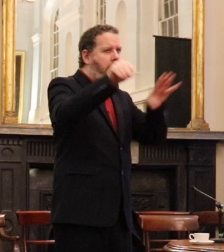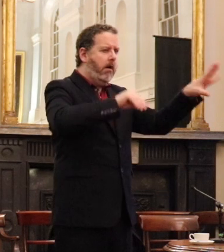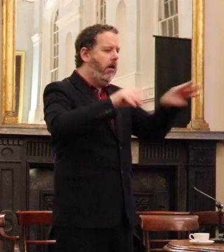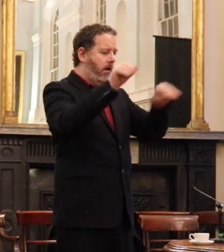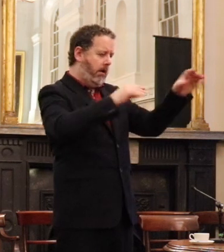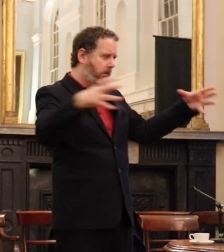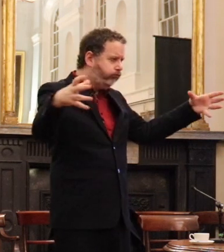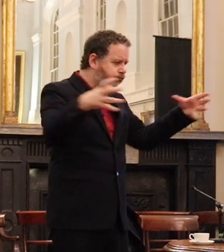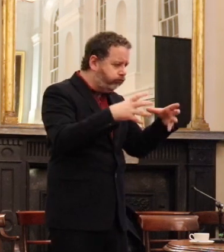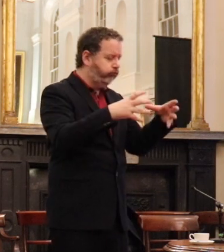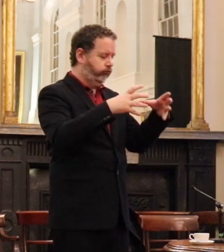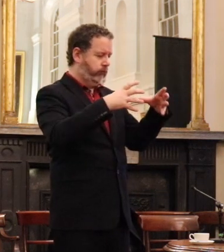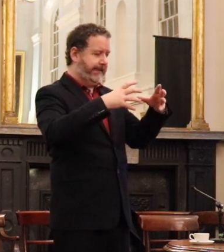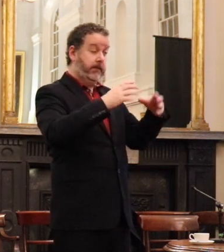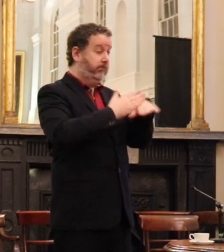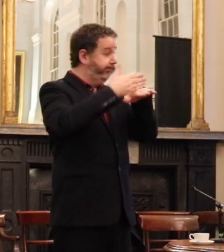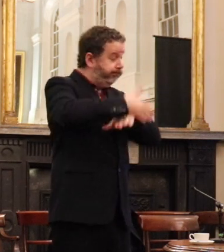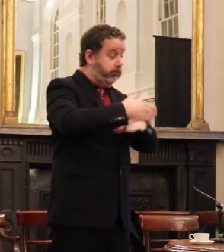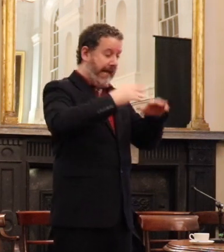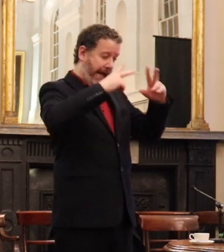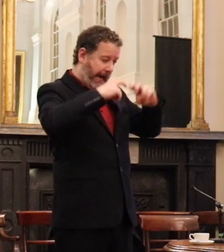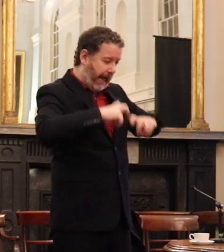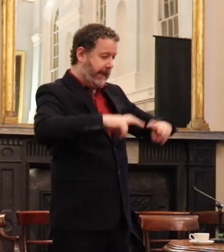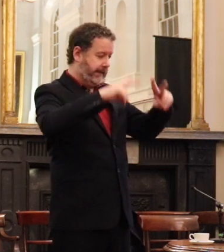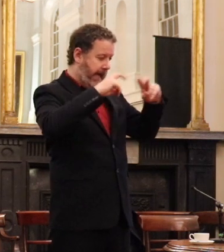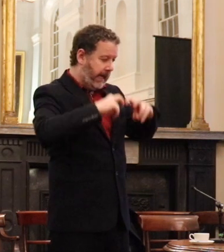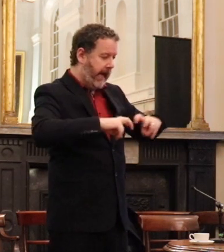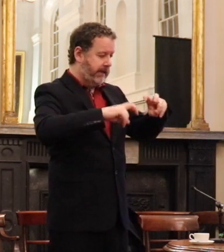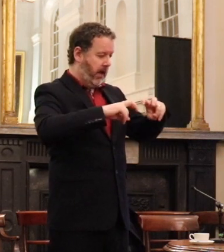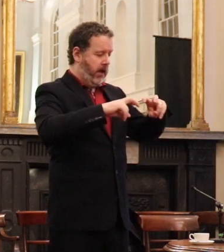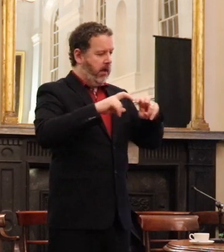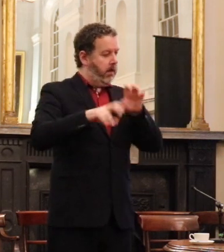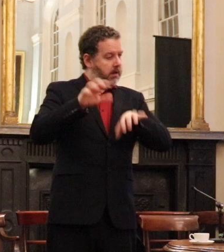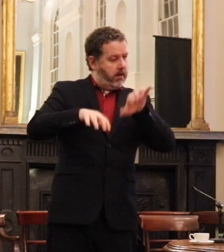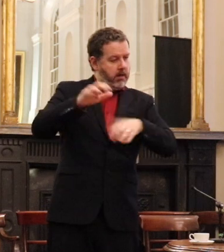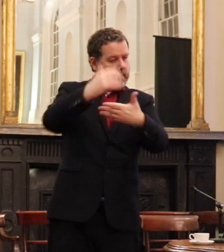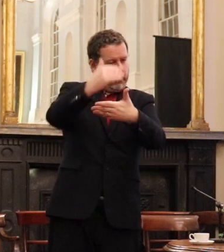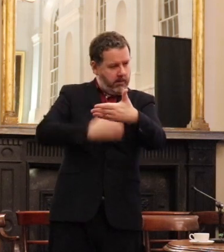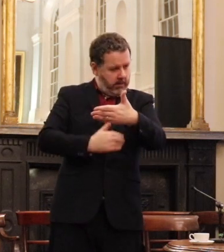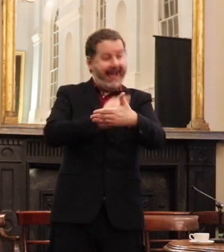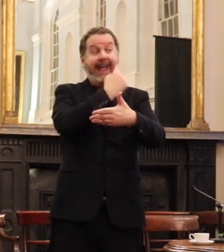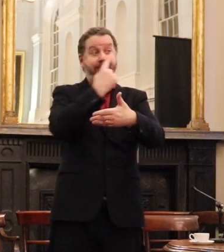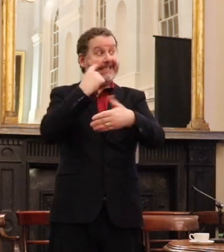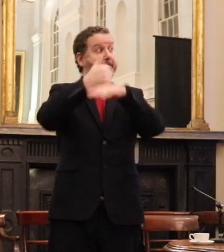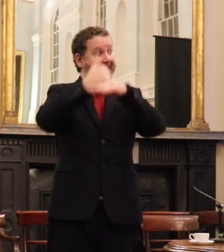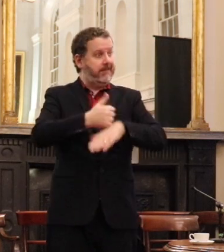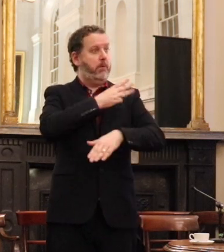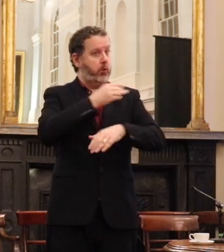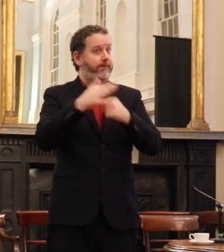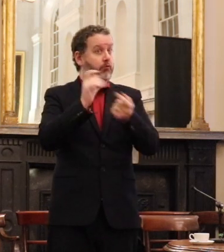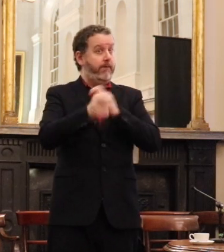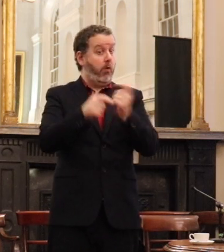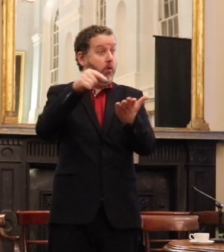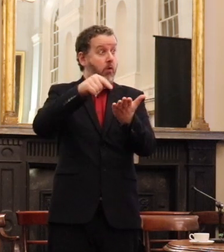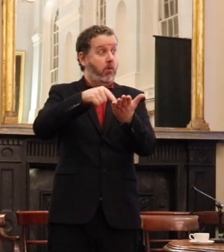actually analyzing the cases that are in front of you and produce evidence-based proposals for reform, you get a